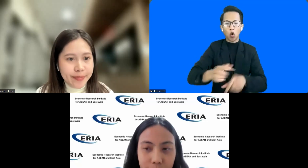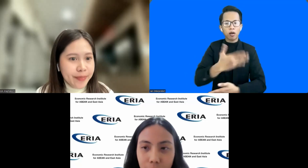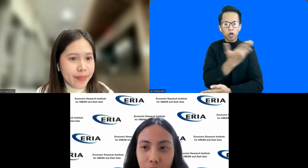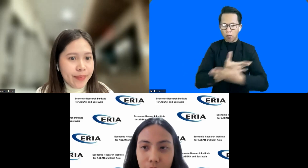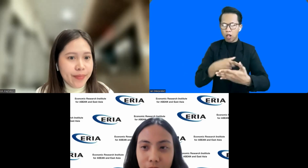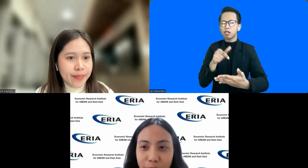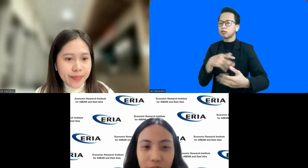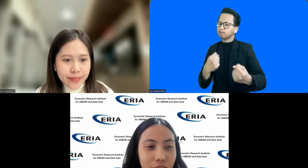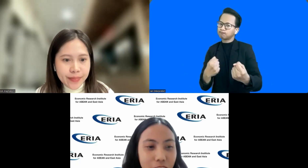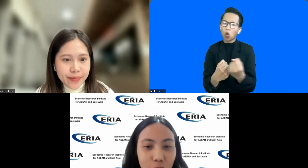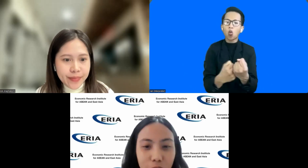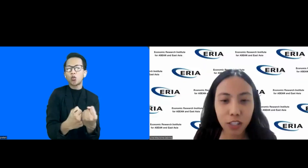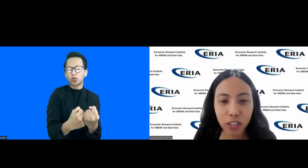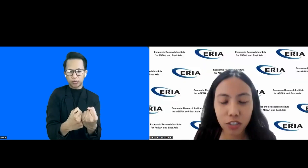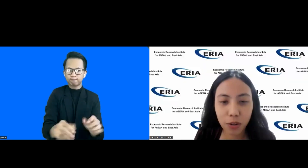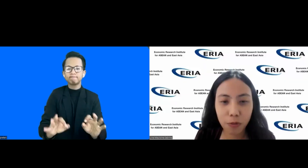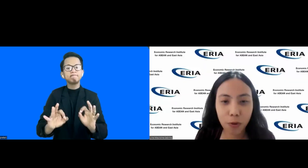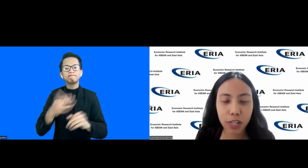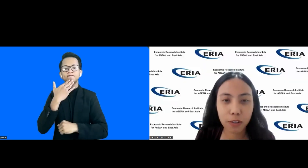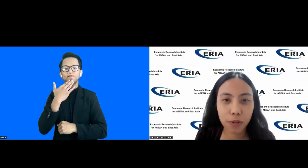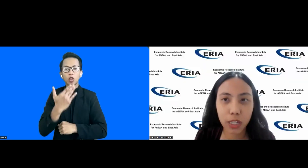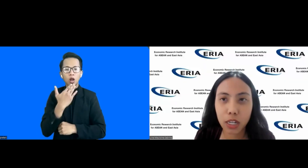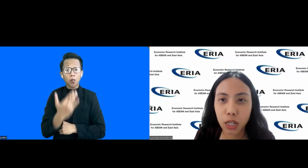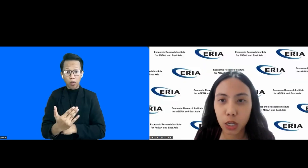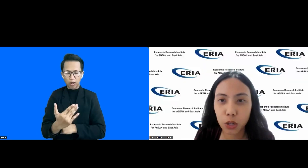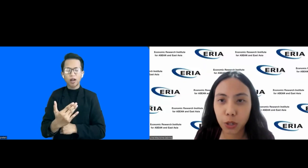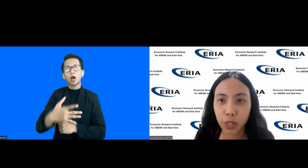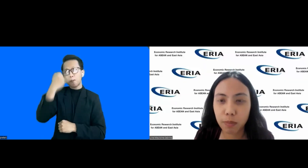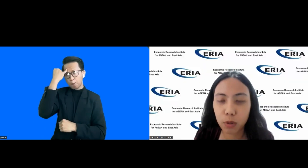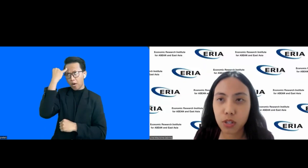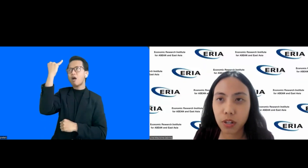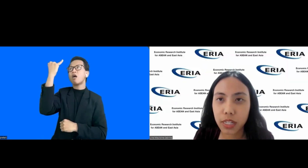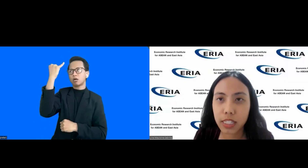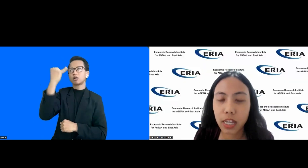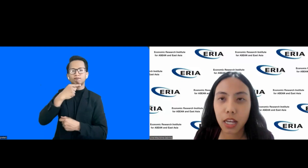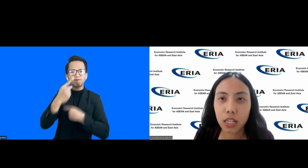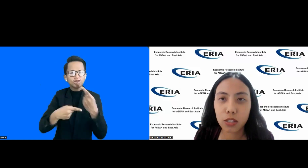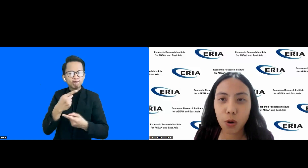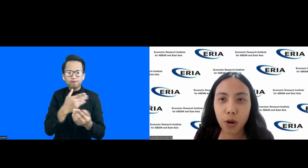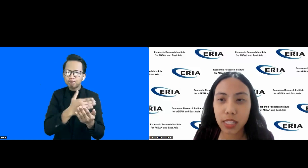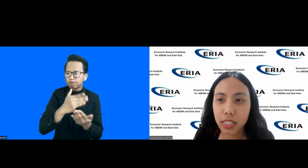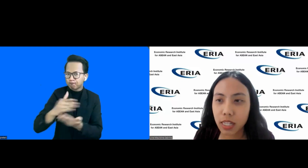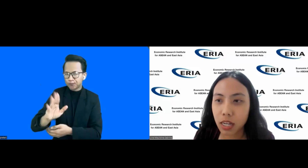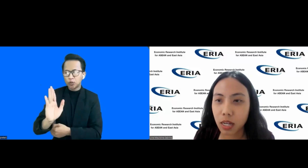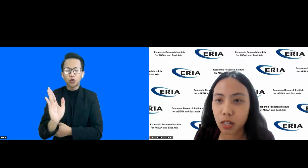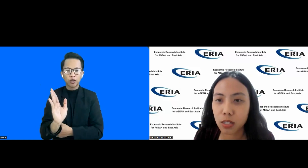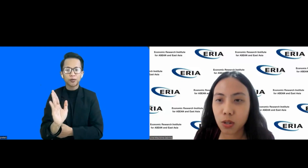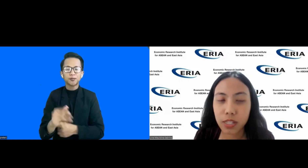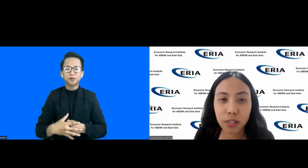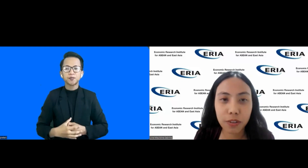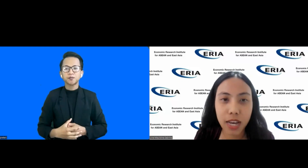yeah thank you thank you for delivering your input so it's